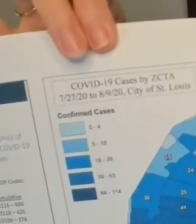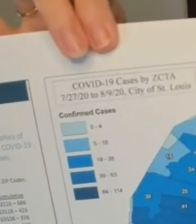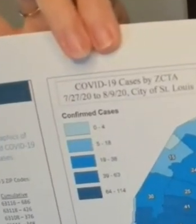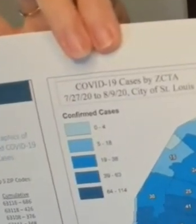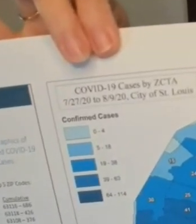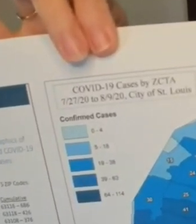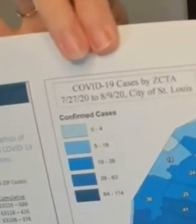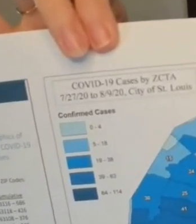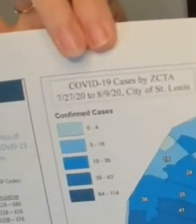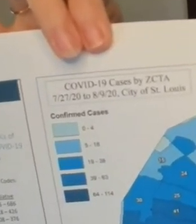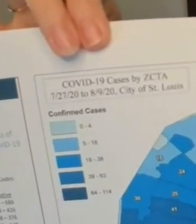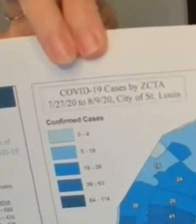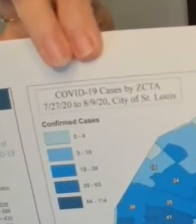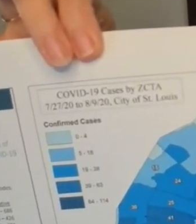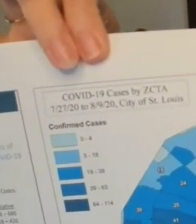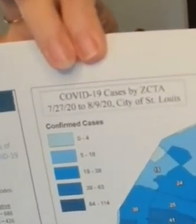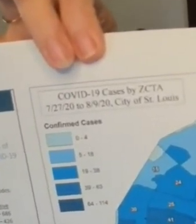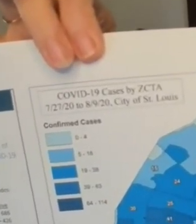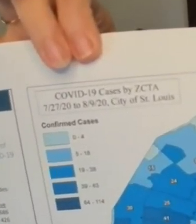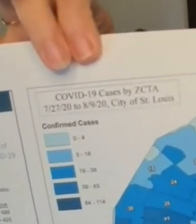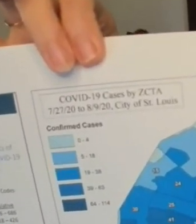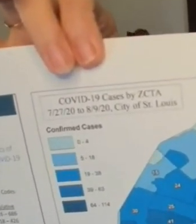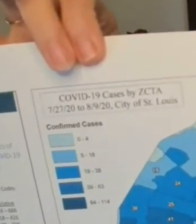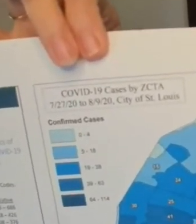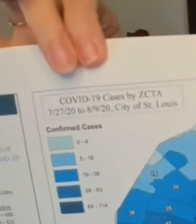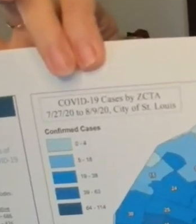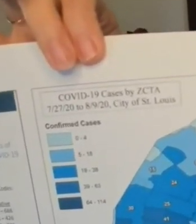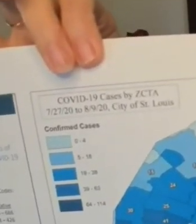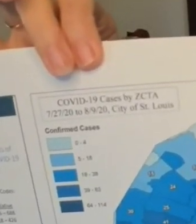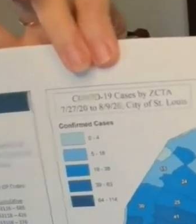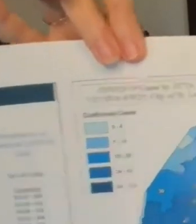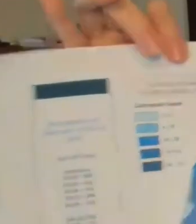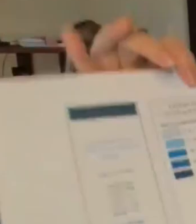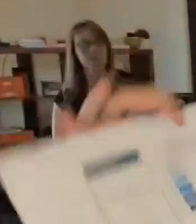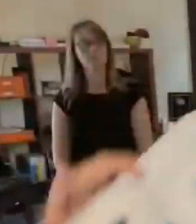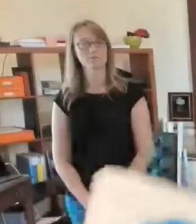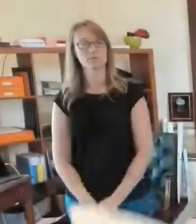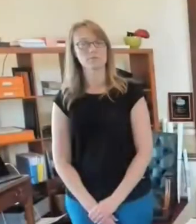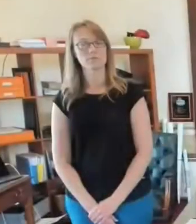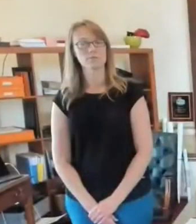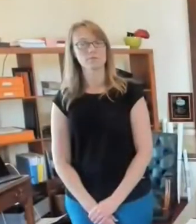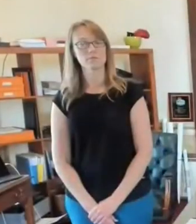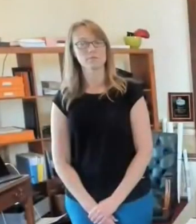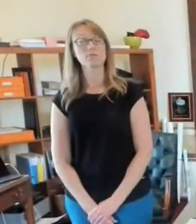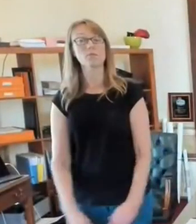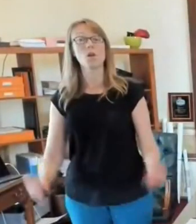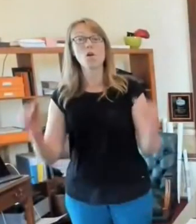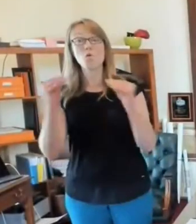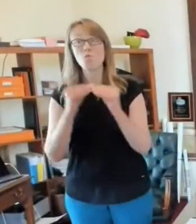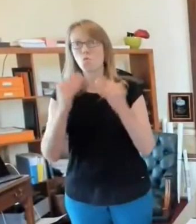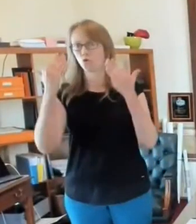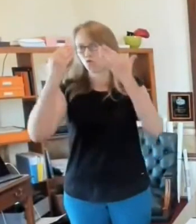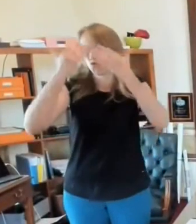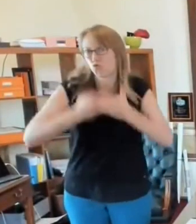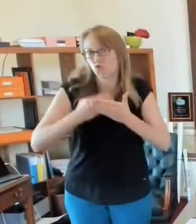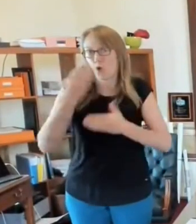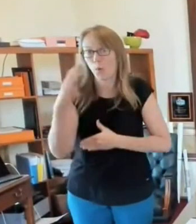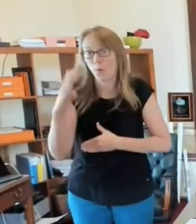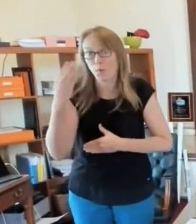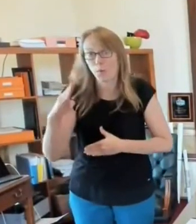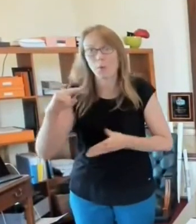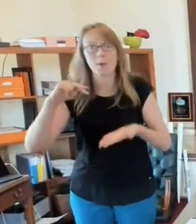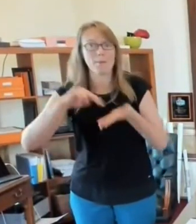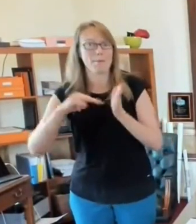darker blue it is, the more cases. And so what we're seeing is, a